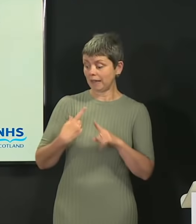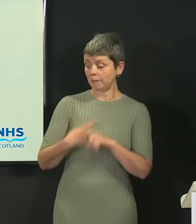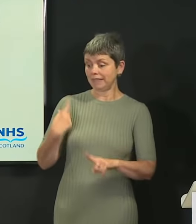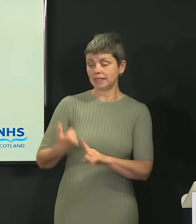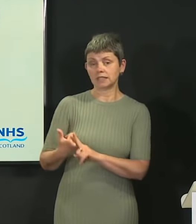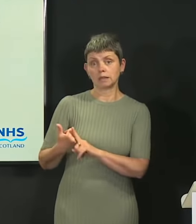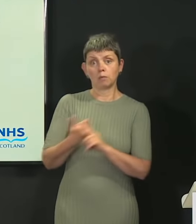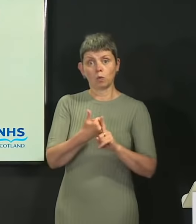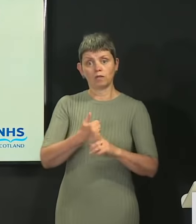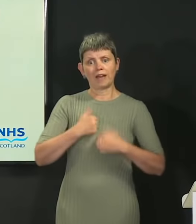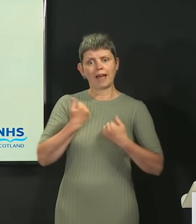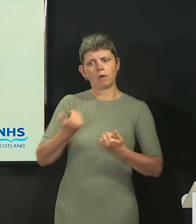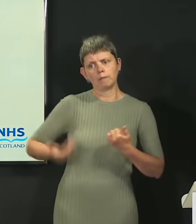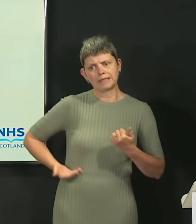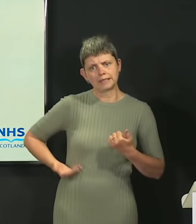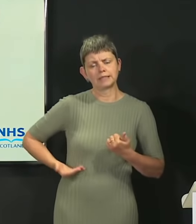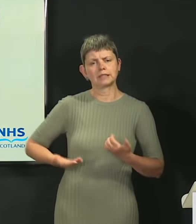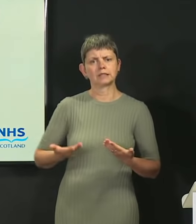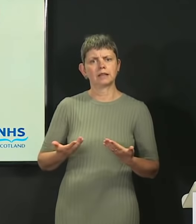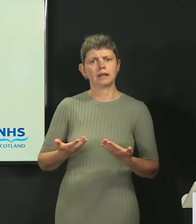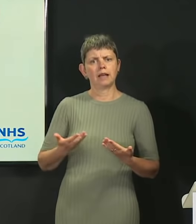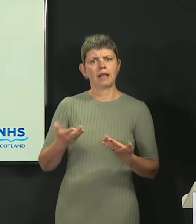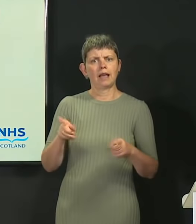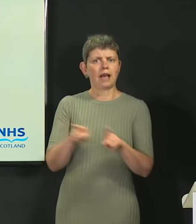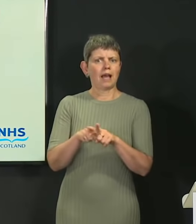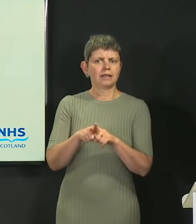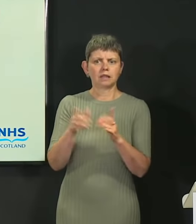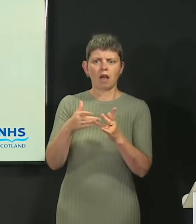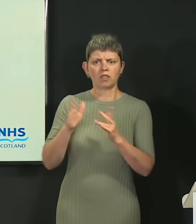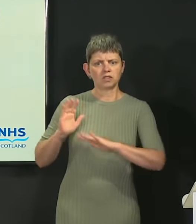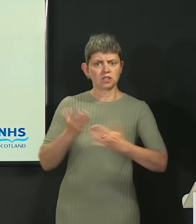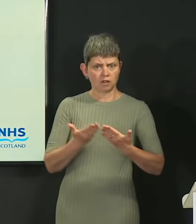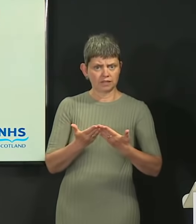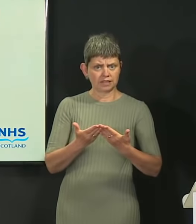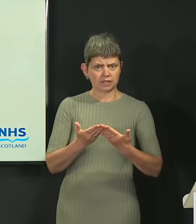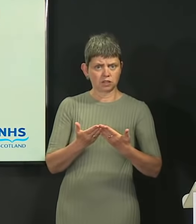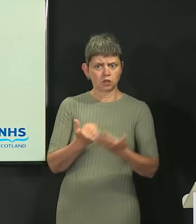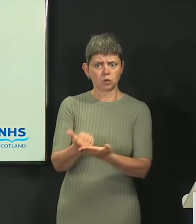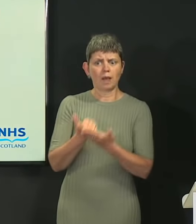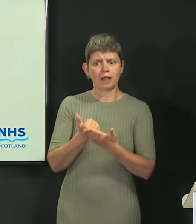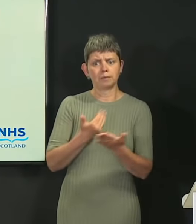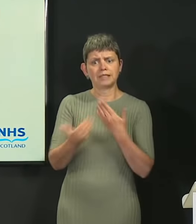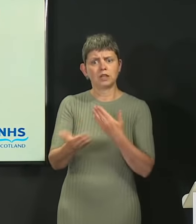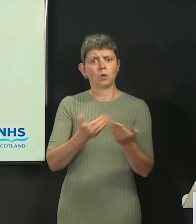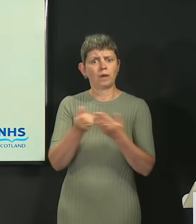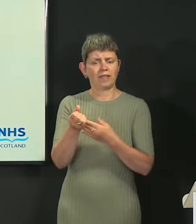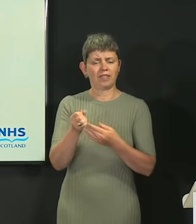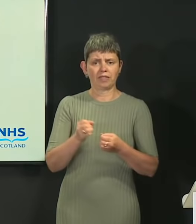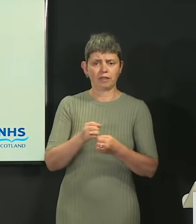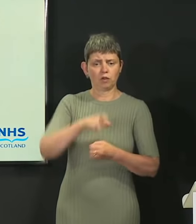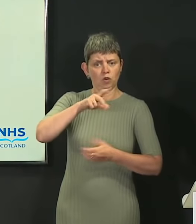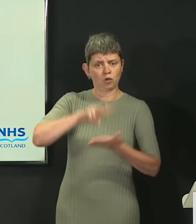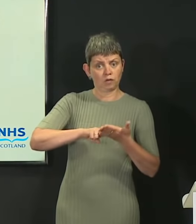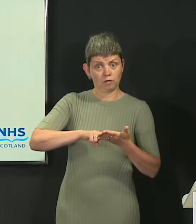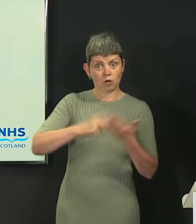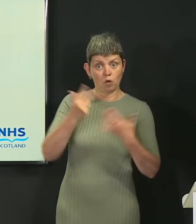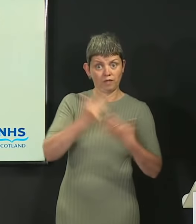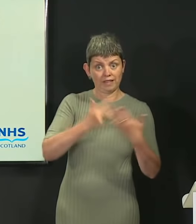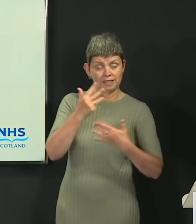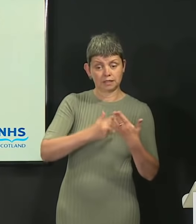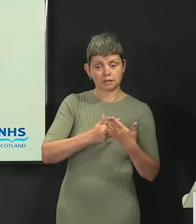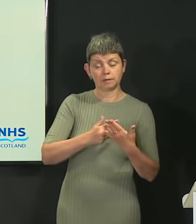for our businesses, but also for our other services in dealing with COVID. So in Scotland, we have cross-party support